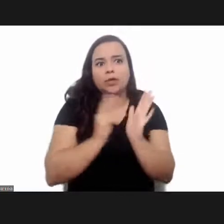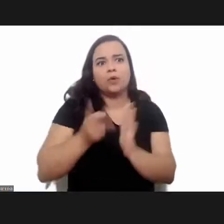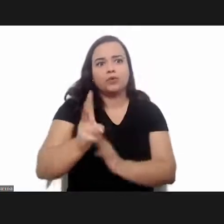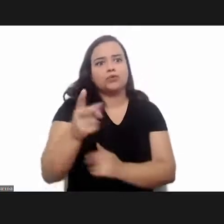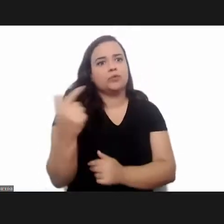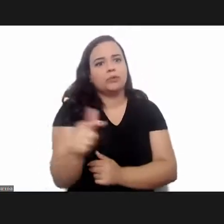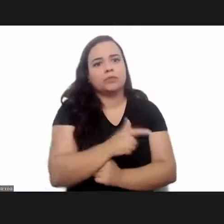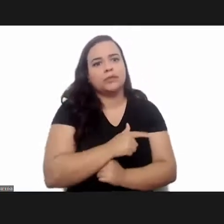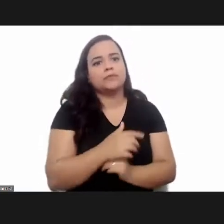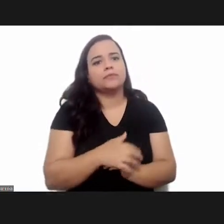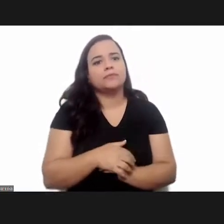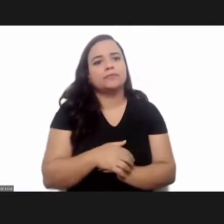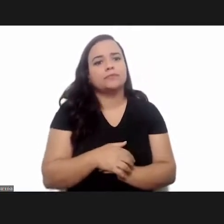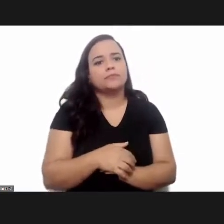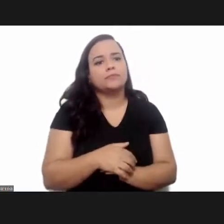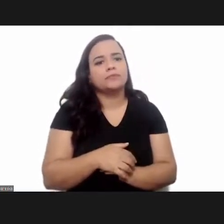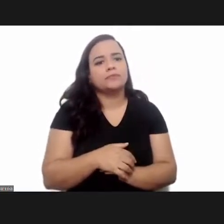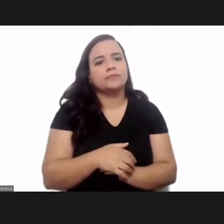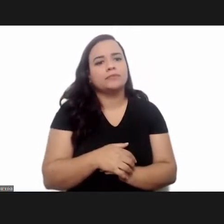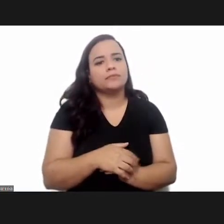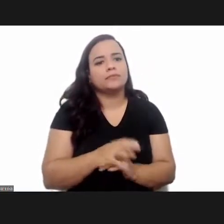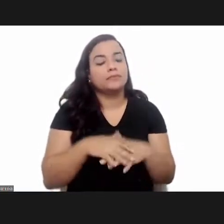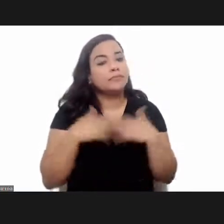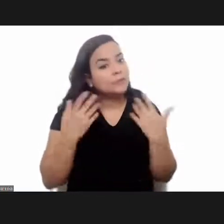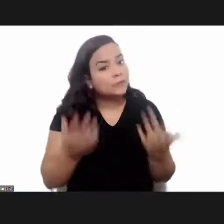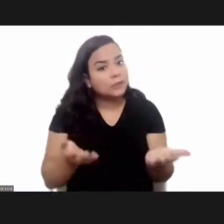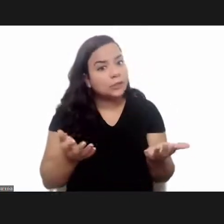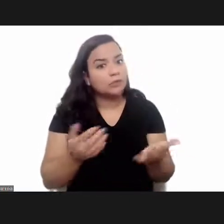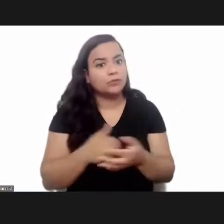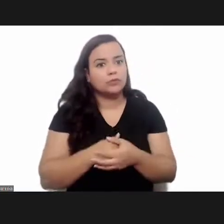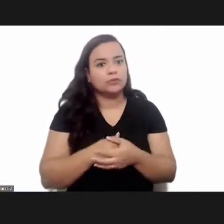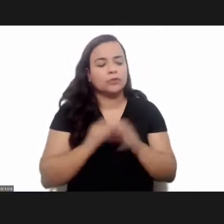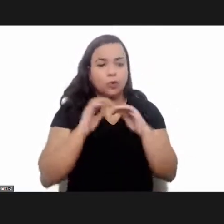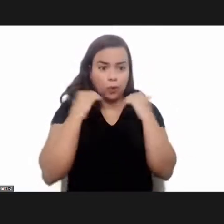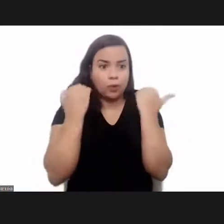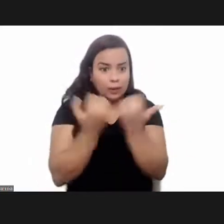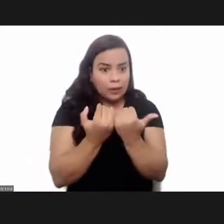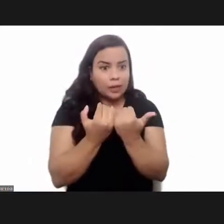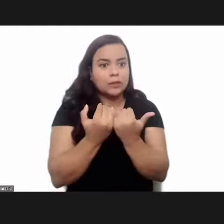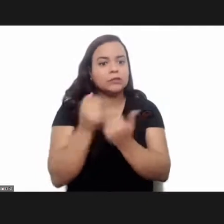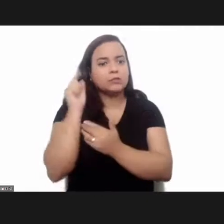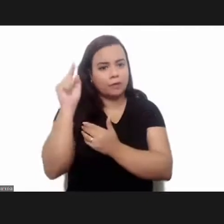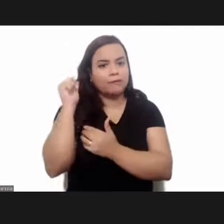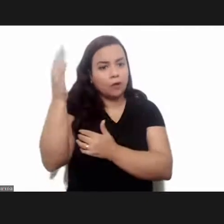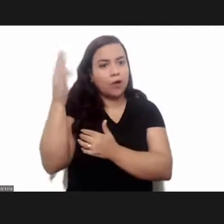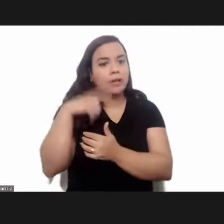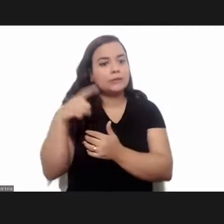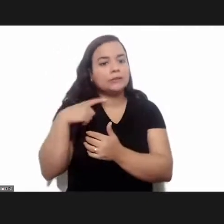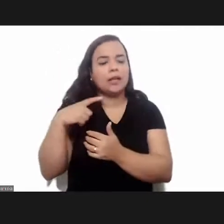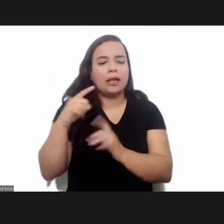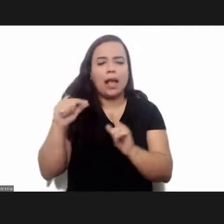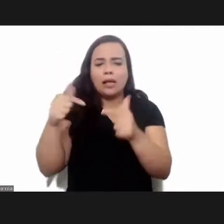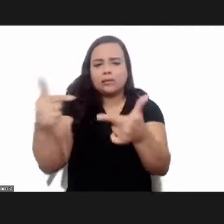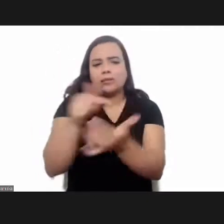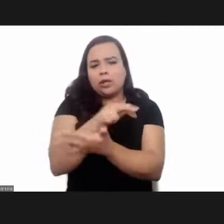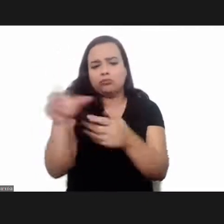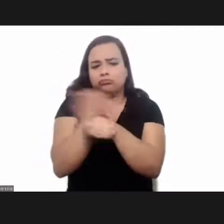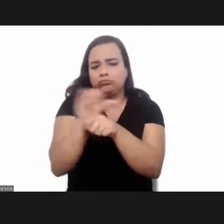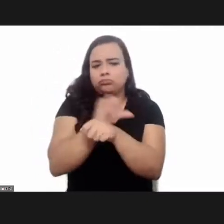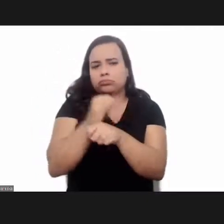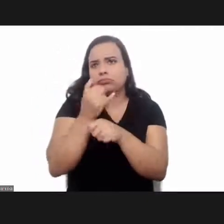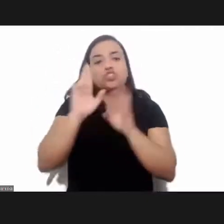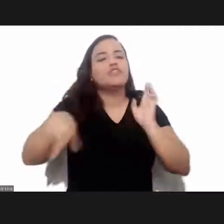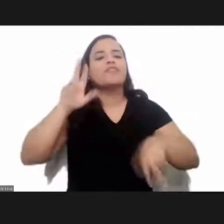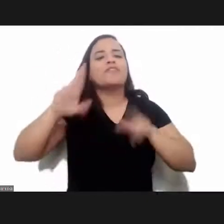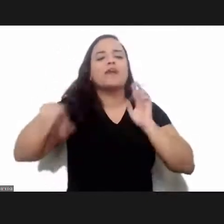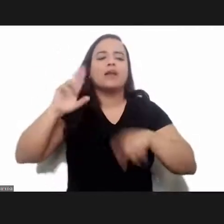could have been so today the congress the congress uses other mechanisms to be able